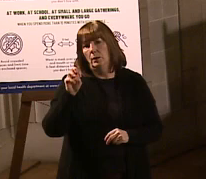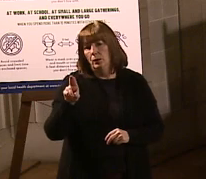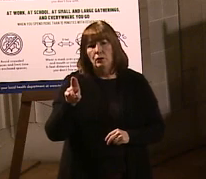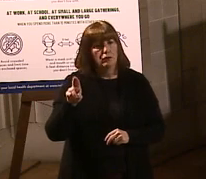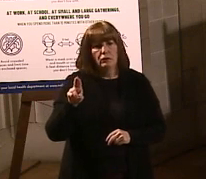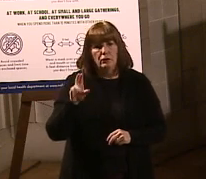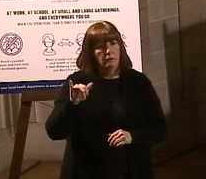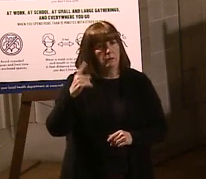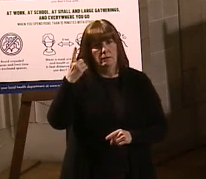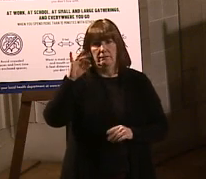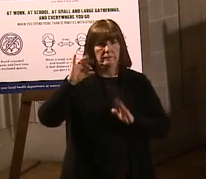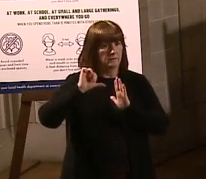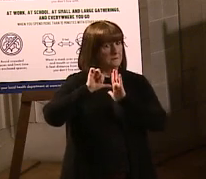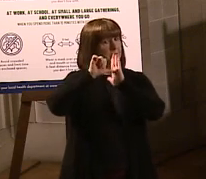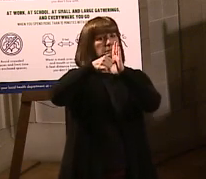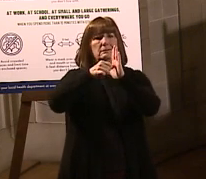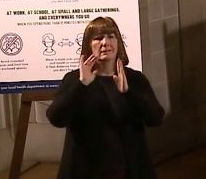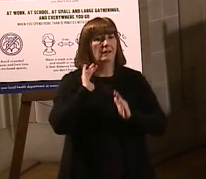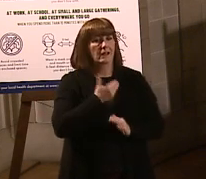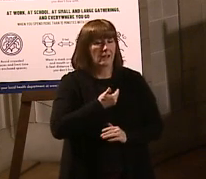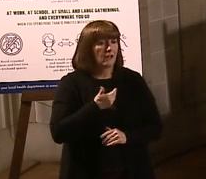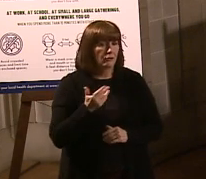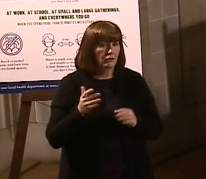one of the highlights of our republic.